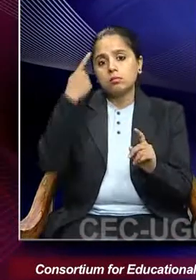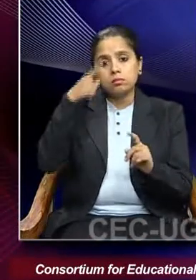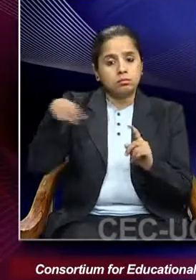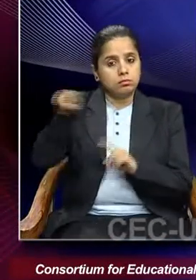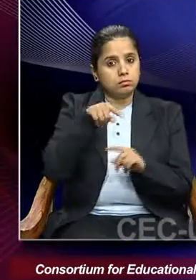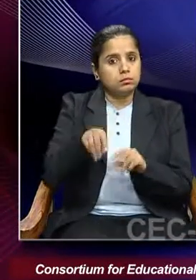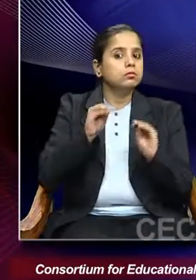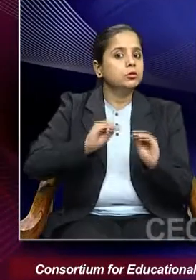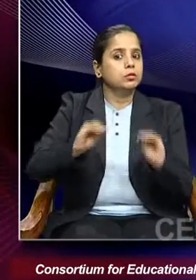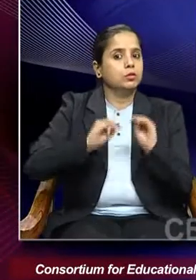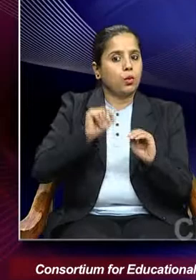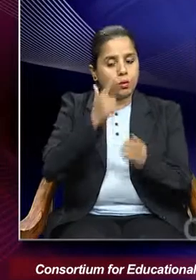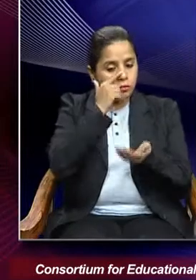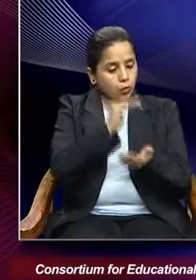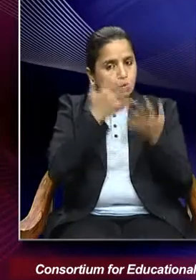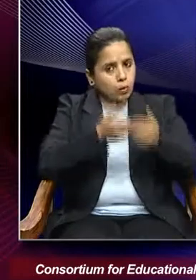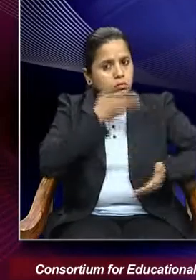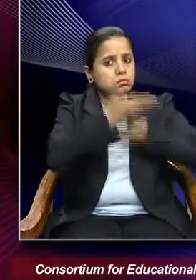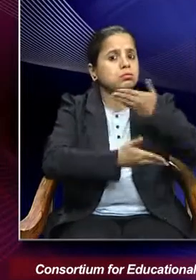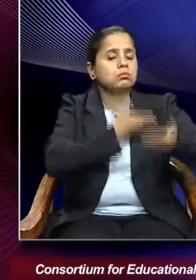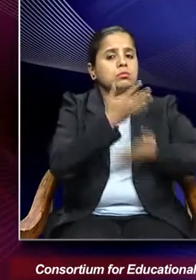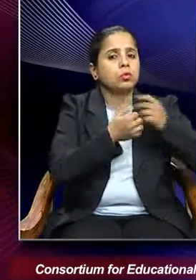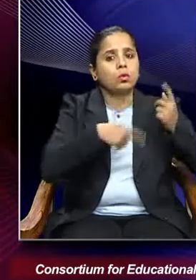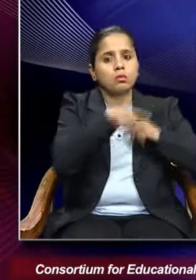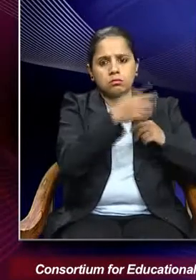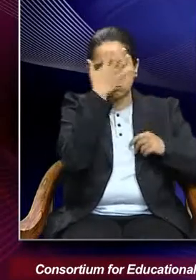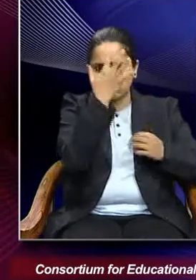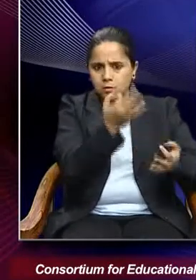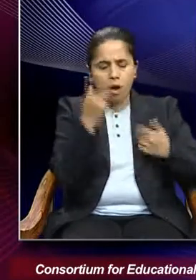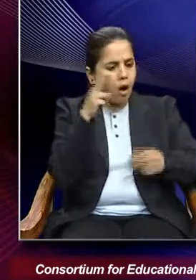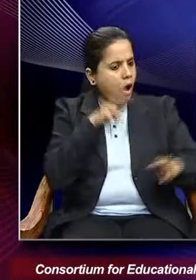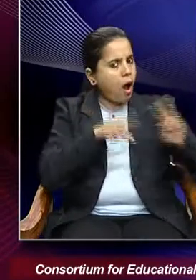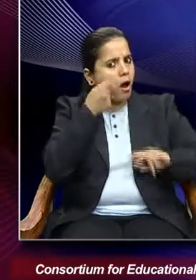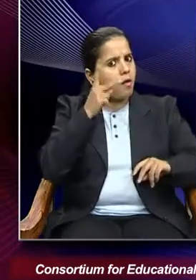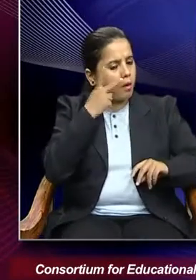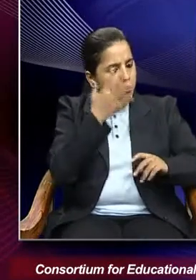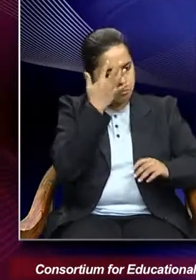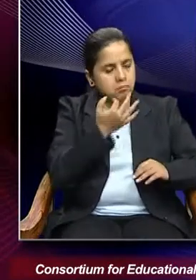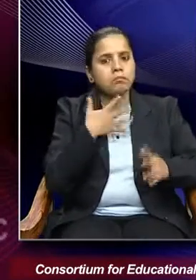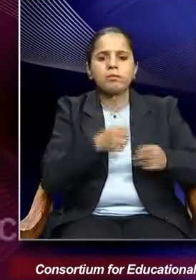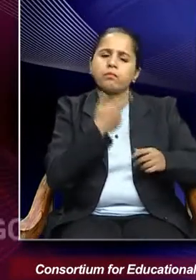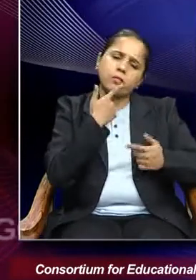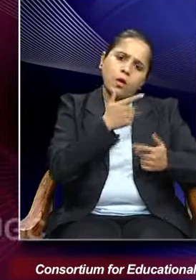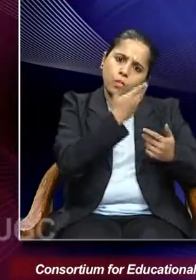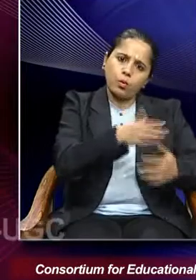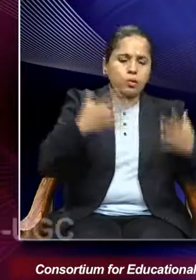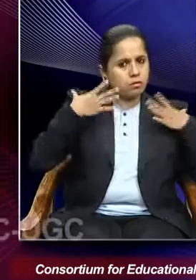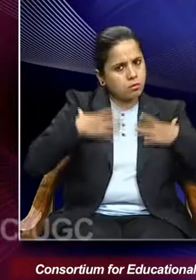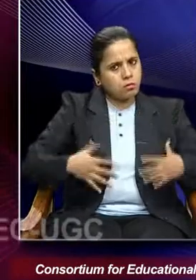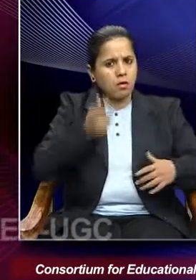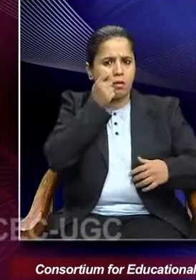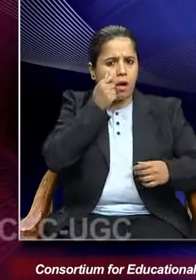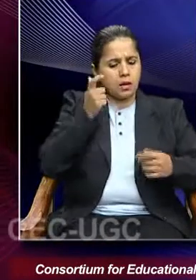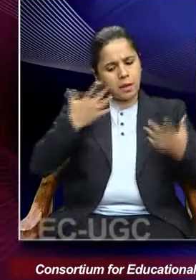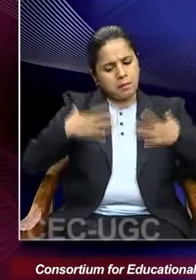teaching his daughter who was very intelligent. So he even allowed her to wear boys